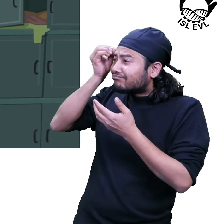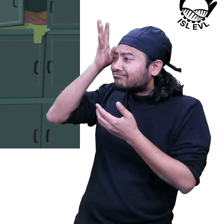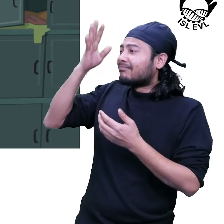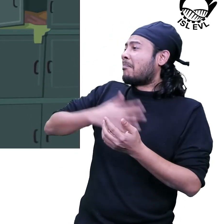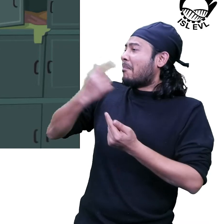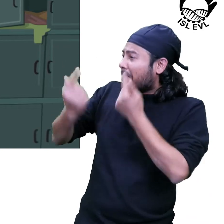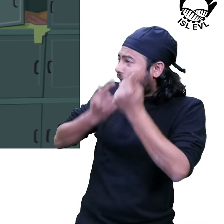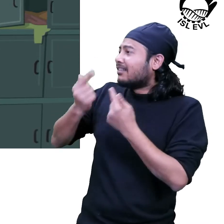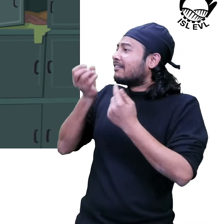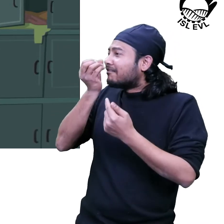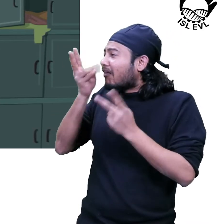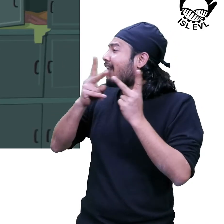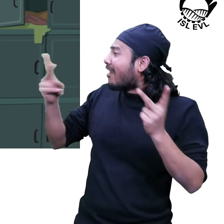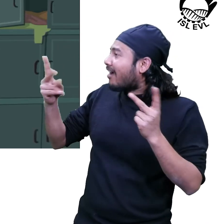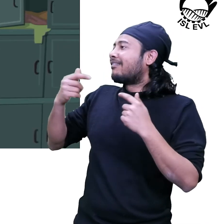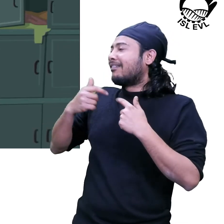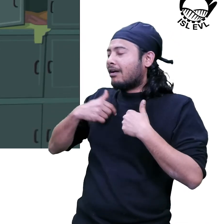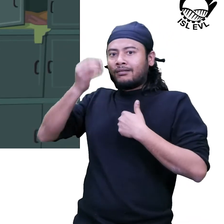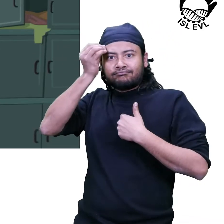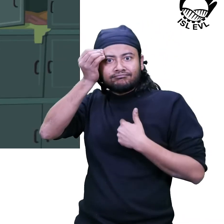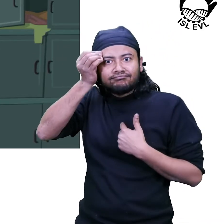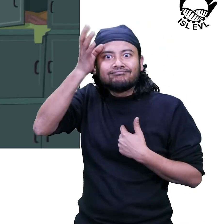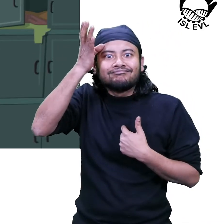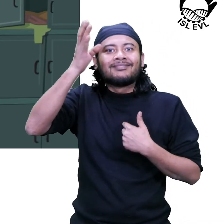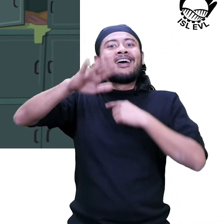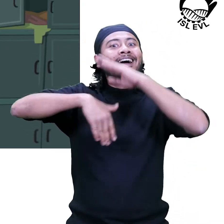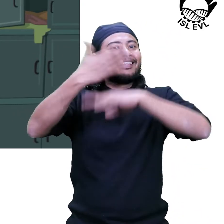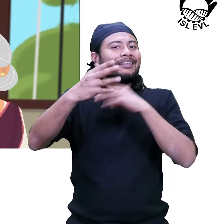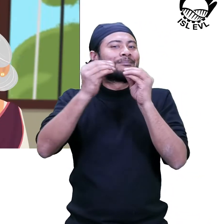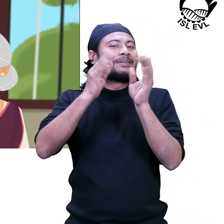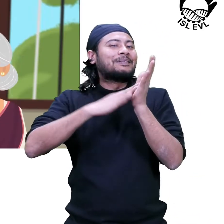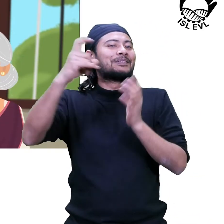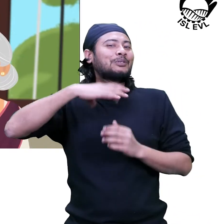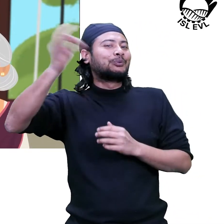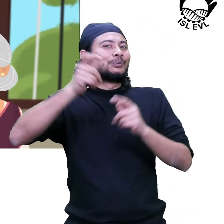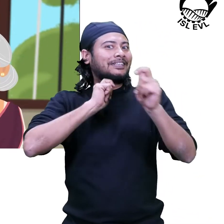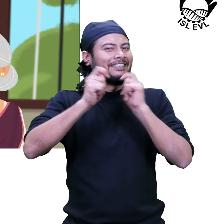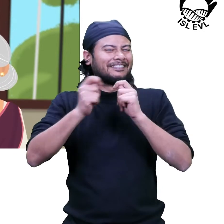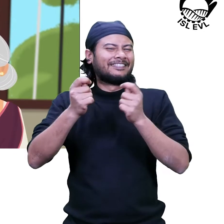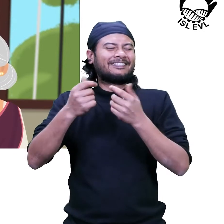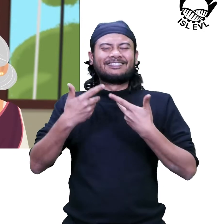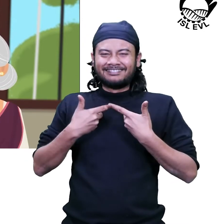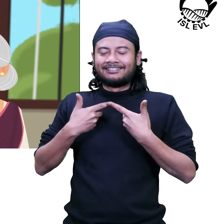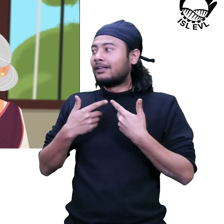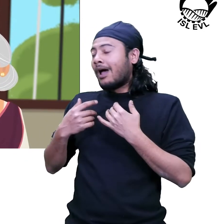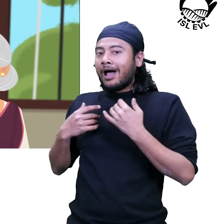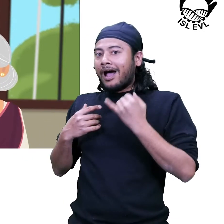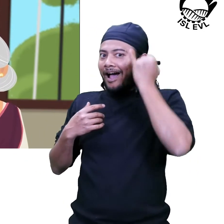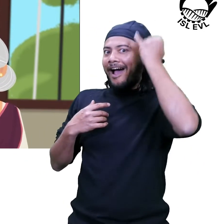of plants from you. And become so knowledgeable that the BMC interviews me. I have an idea.